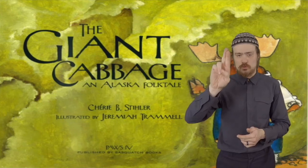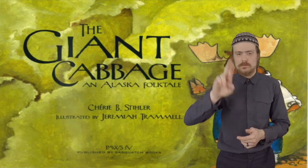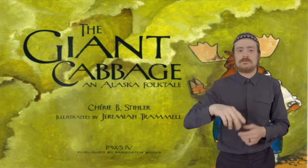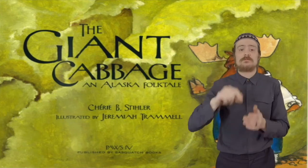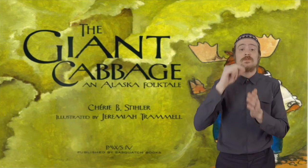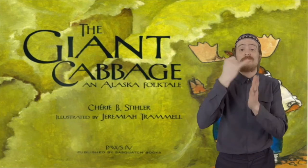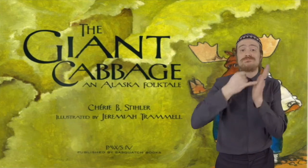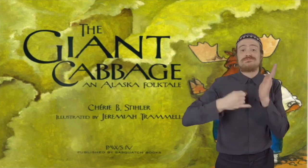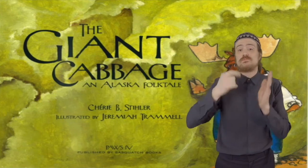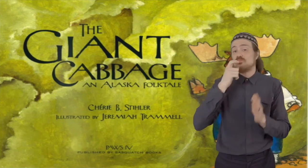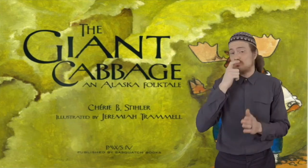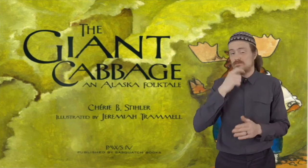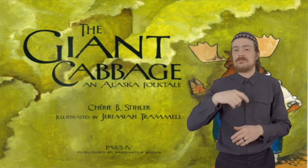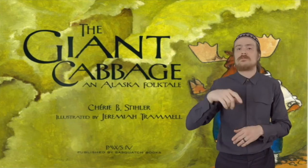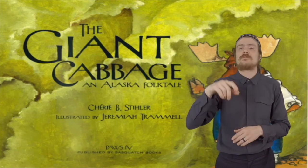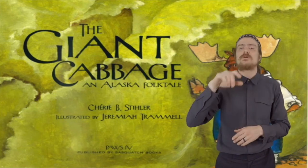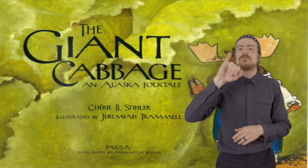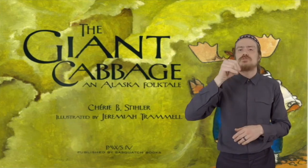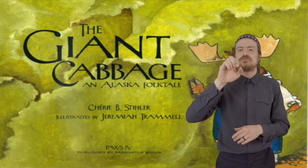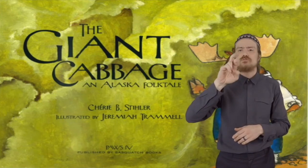illustrated by Jeremiah Trammell.